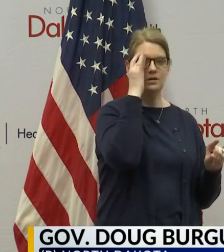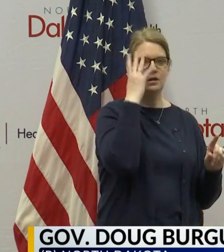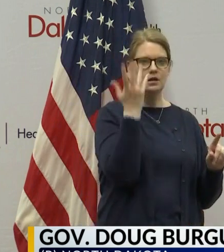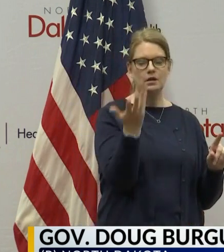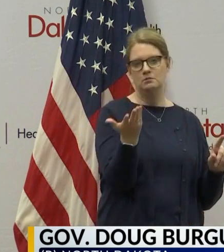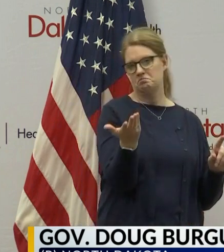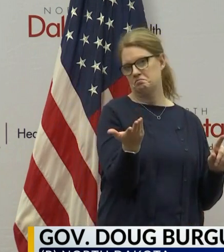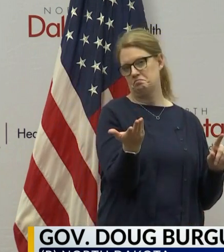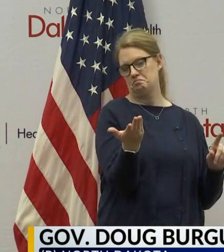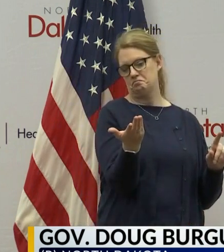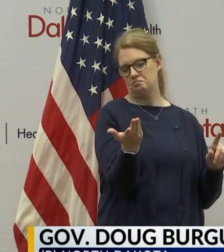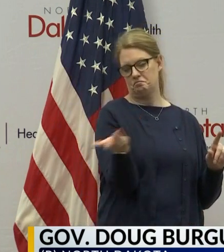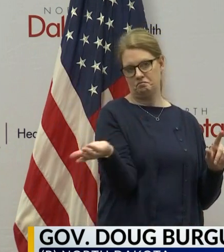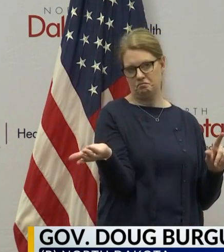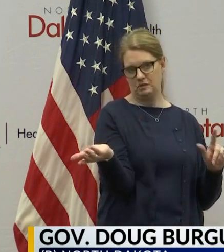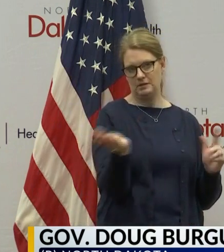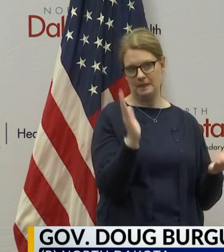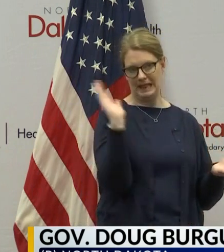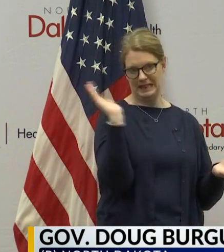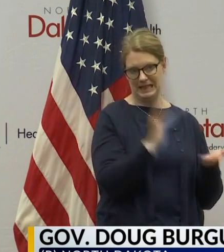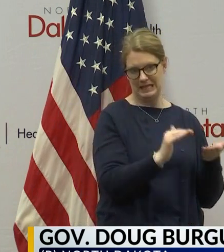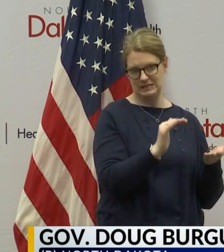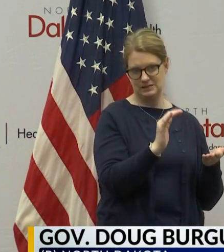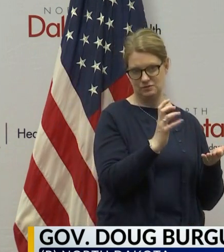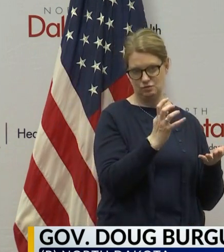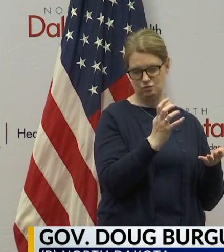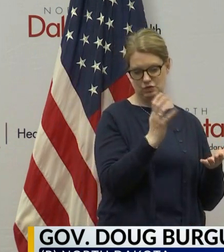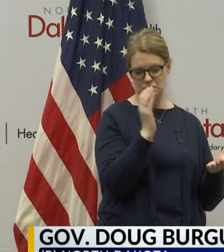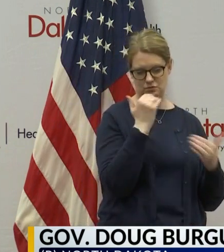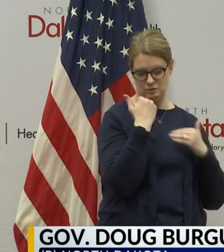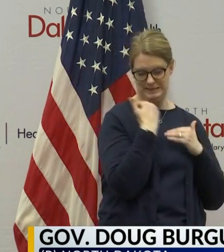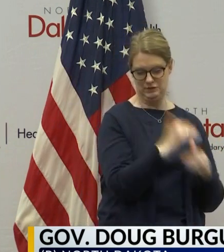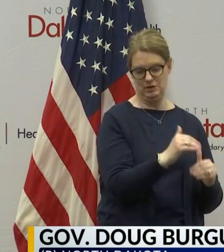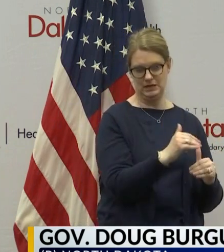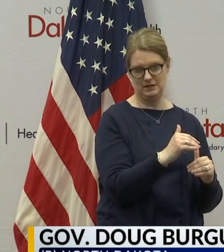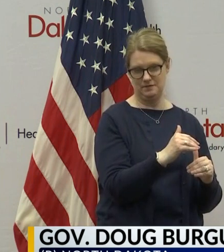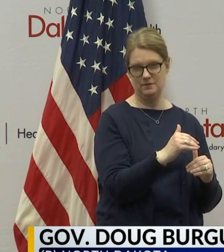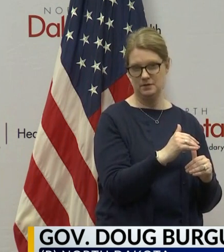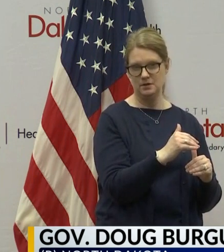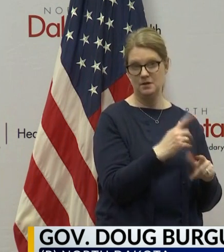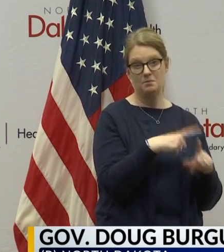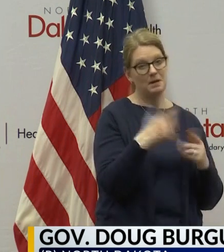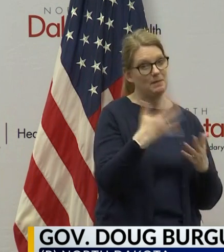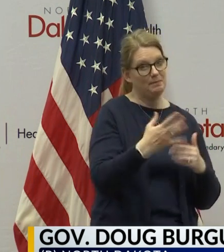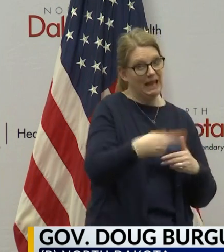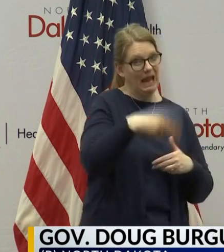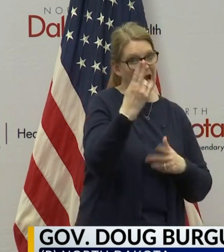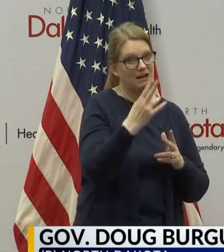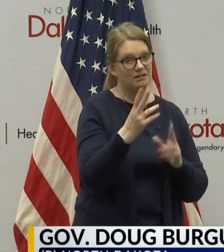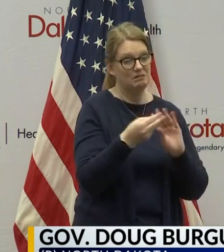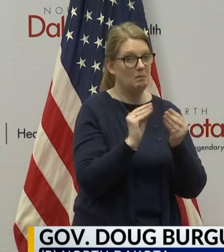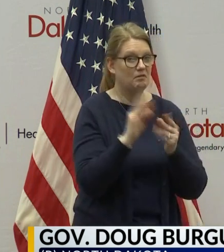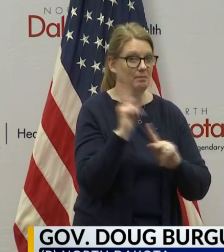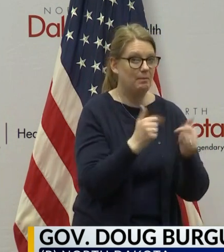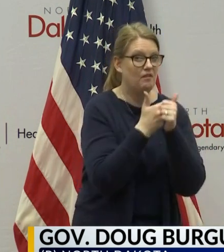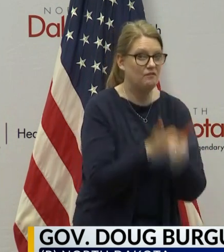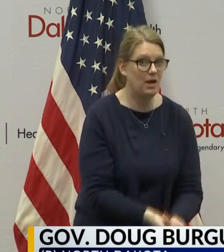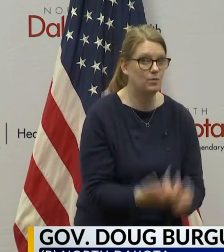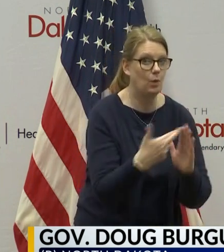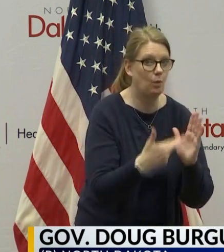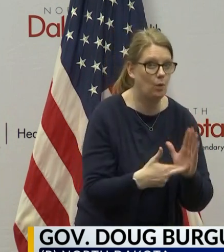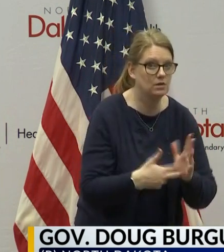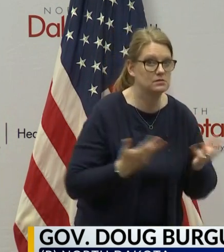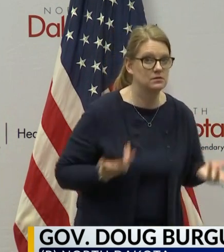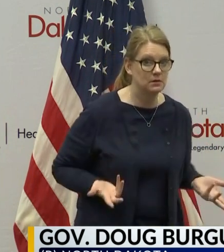have a less restrictive so far on it, but we may actually have higher compliance. I mean, we're going to be releasing,